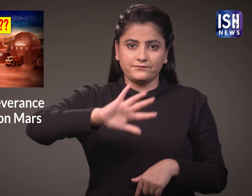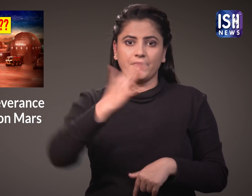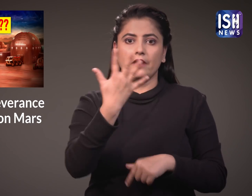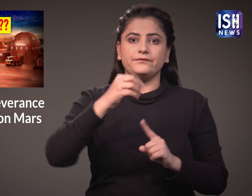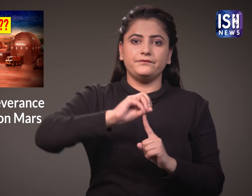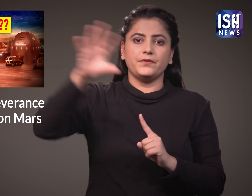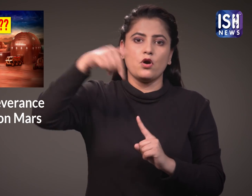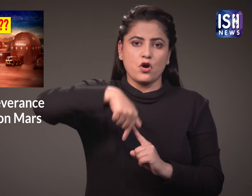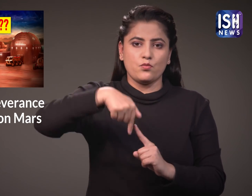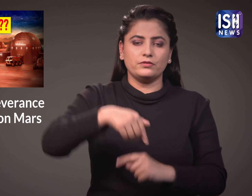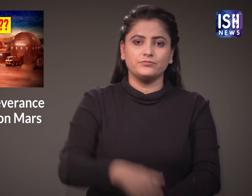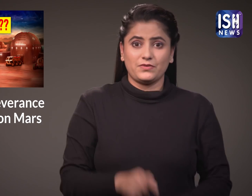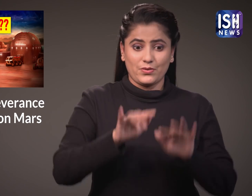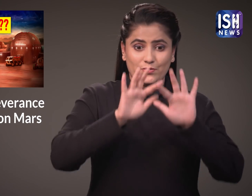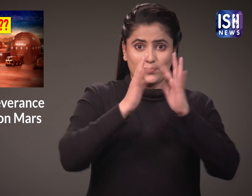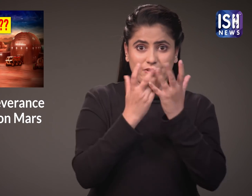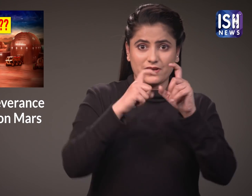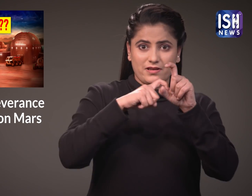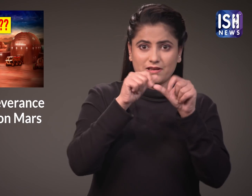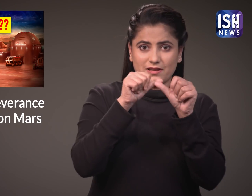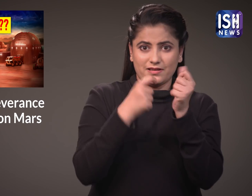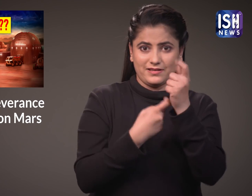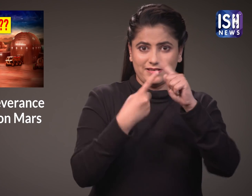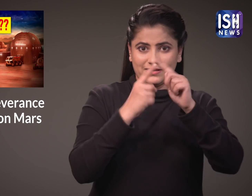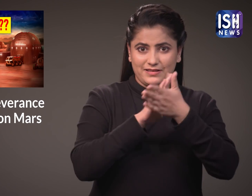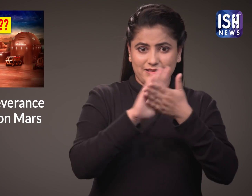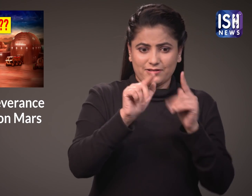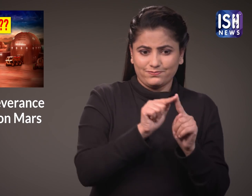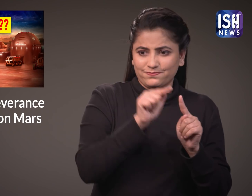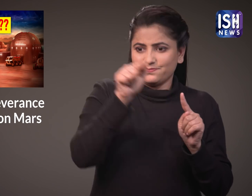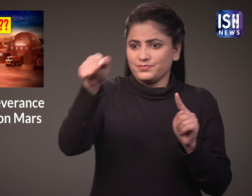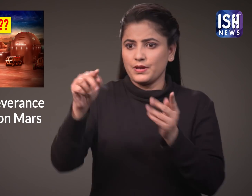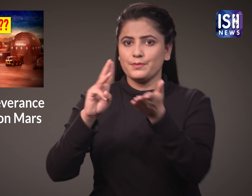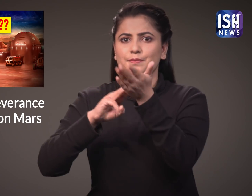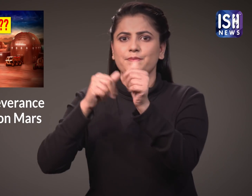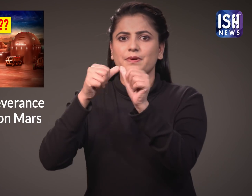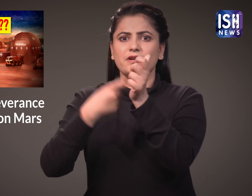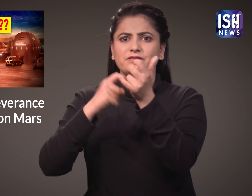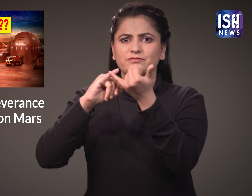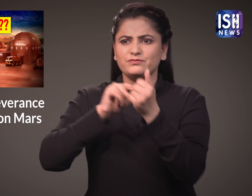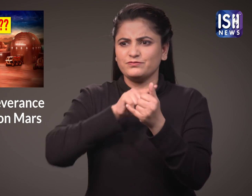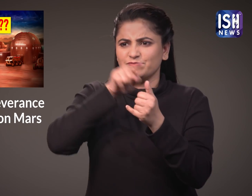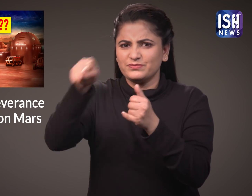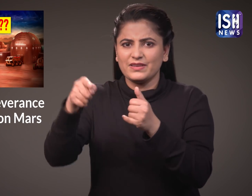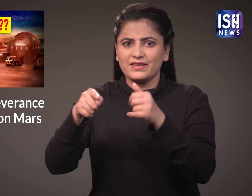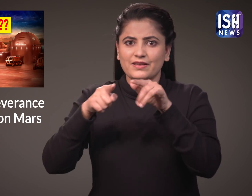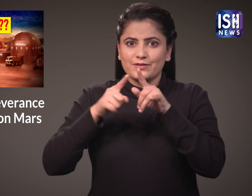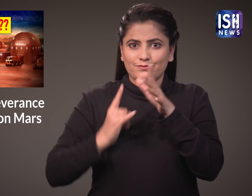Perseverance is the 5th. The aim of the rover is to stay on Mars and try to find